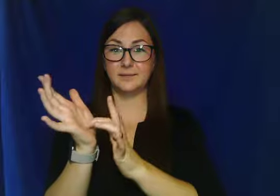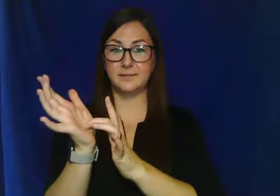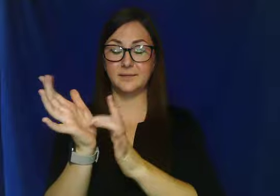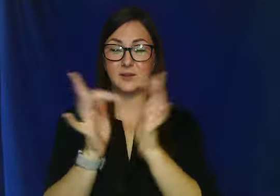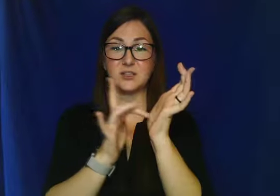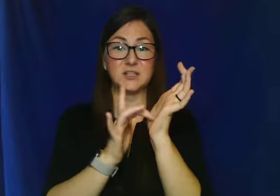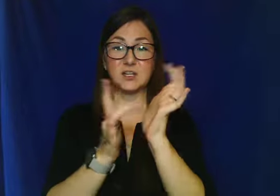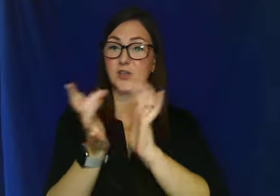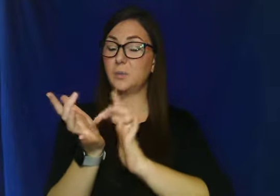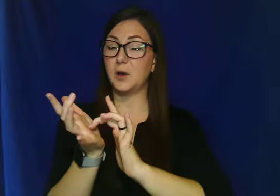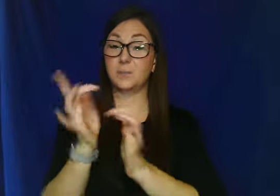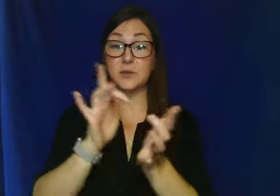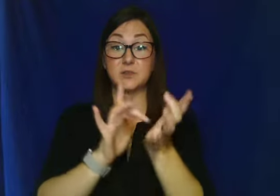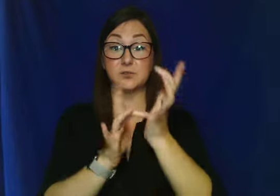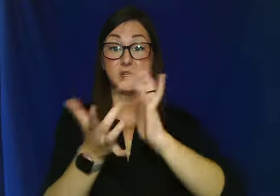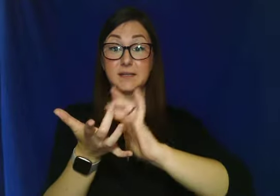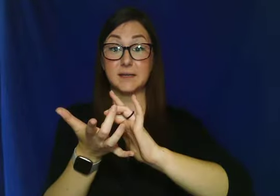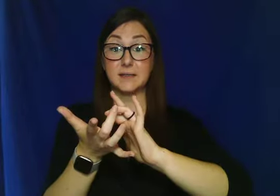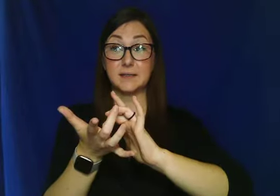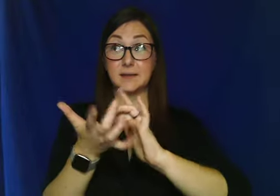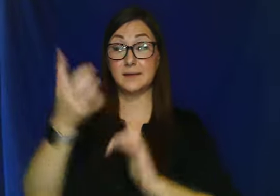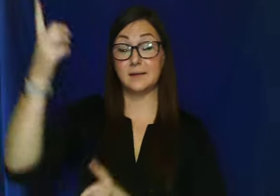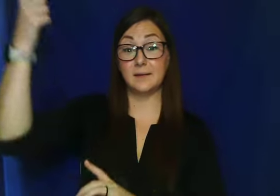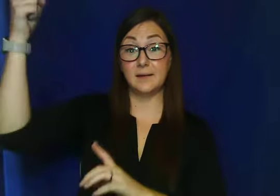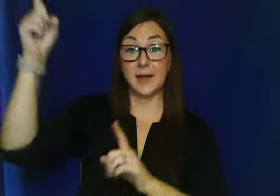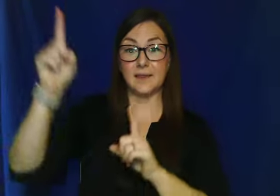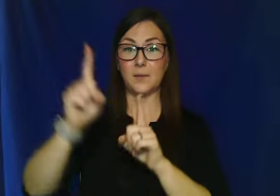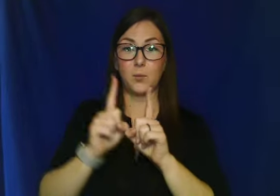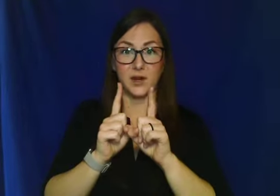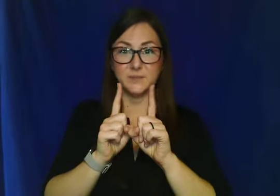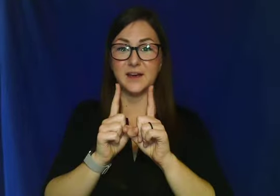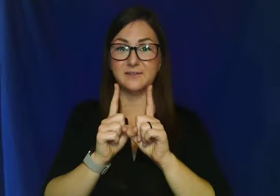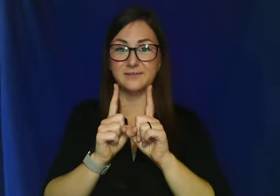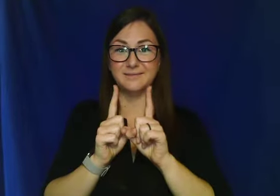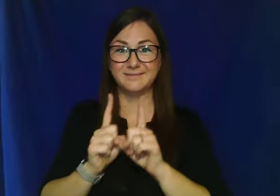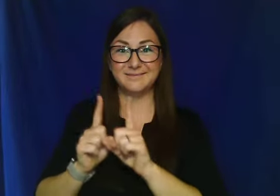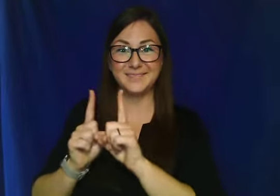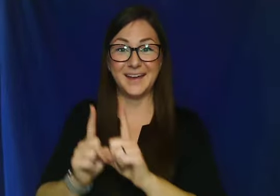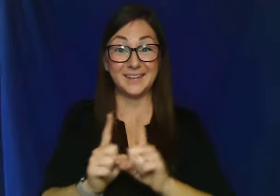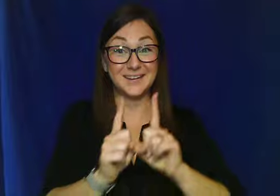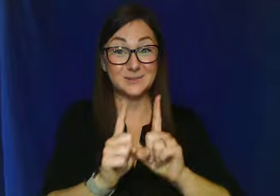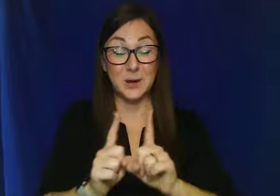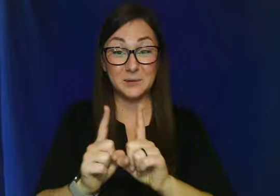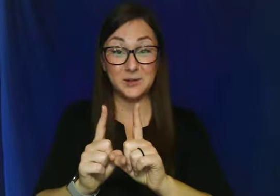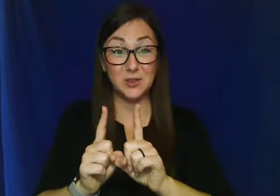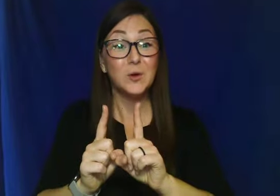You just touch the palm. So Jesus and then bring him down. And then he's walking with you